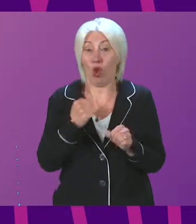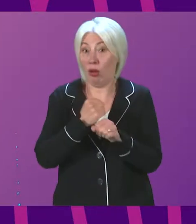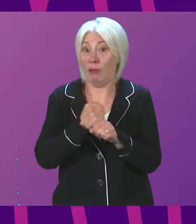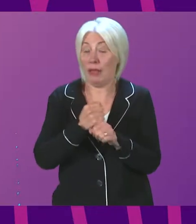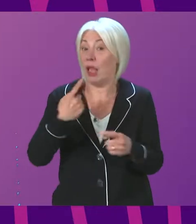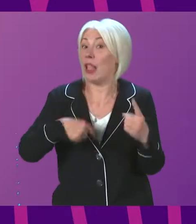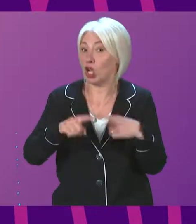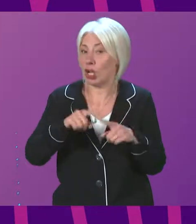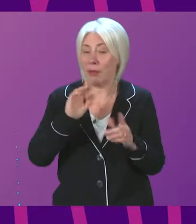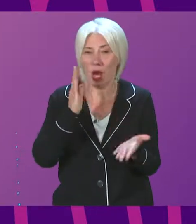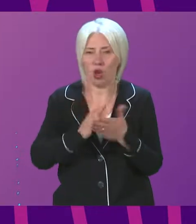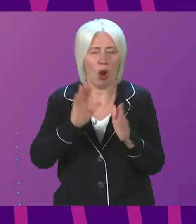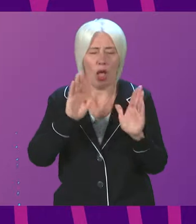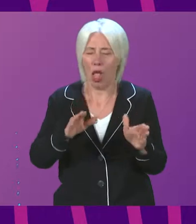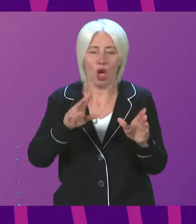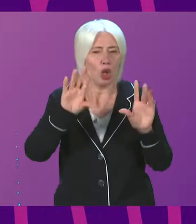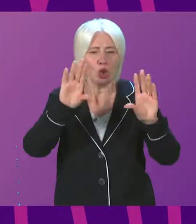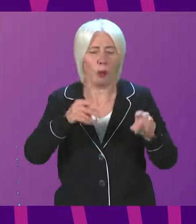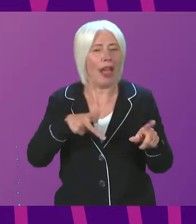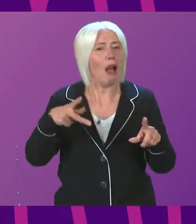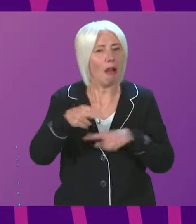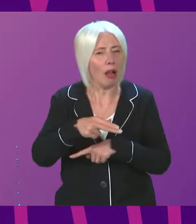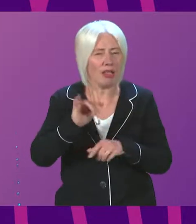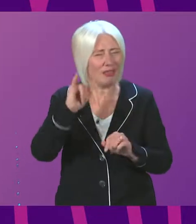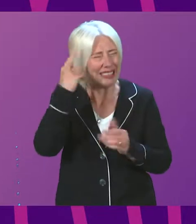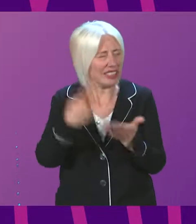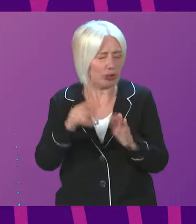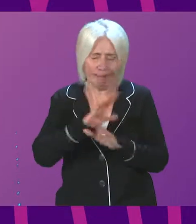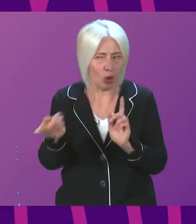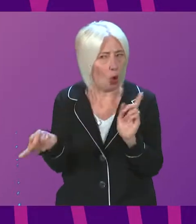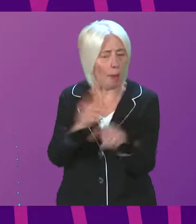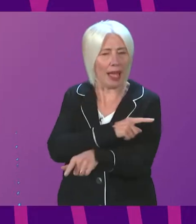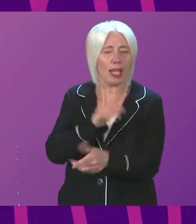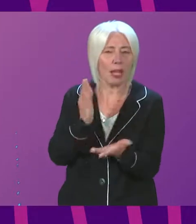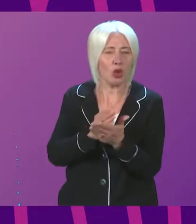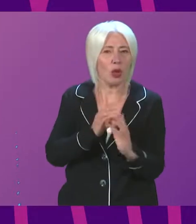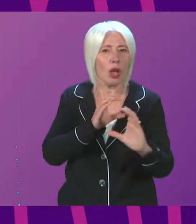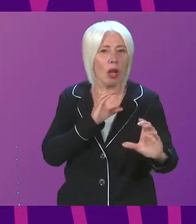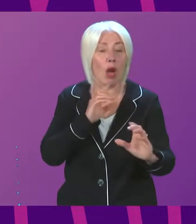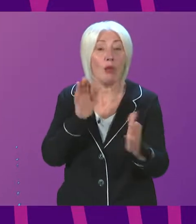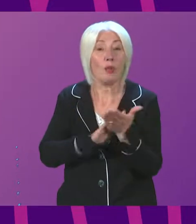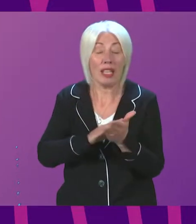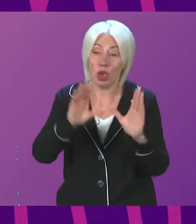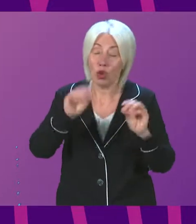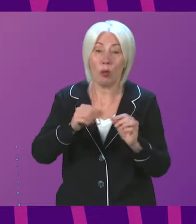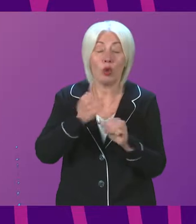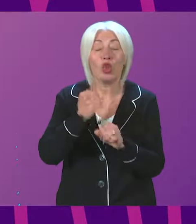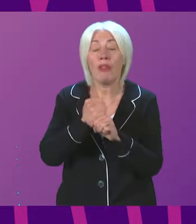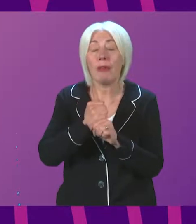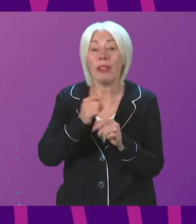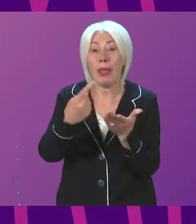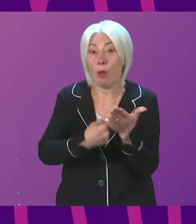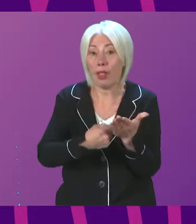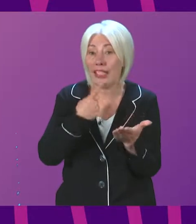year, reverses its short-sighted and hugely damaging decision, which also adversely impacts on the Scottish Government's policy of encouraging the use of public